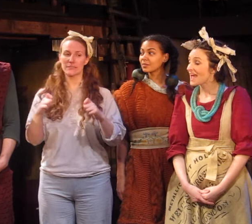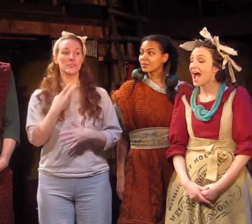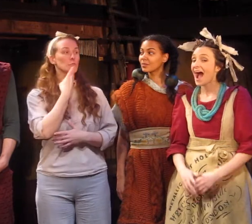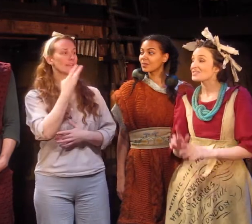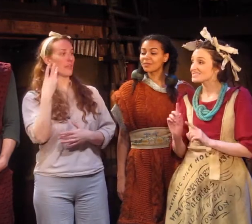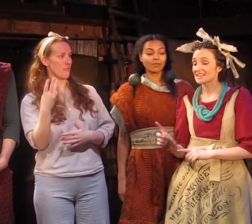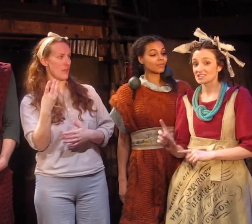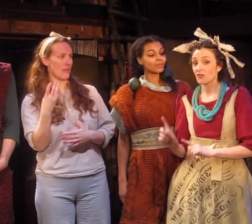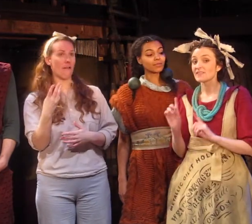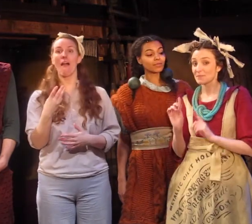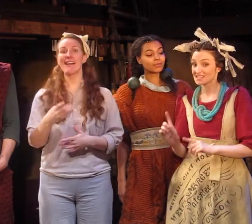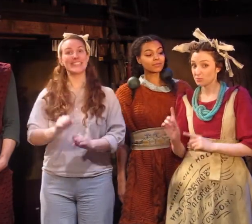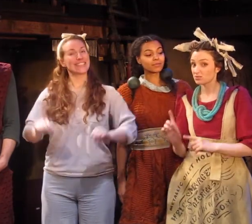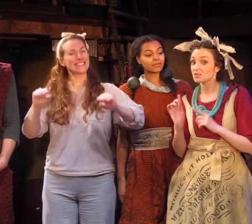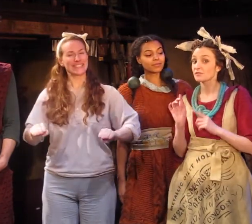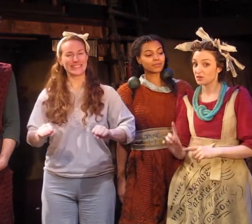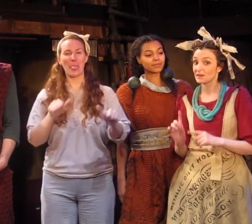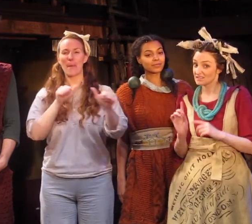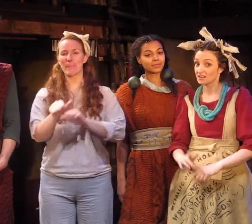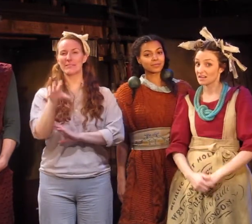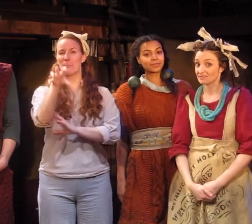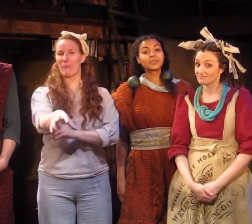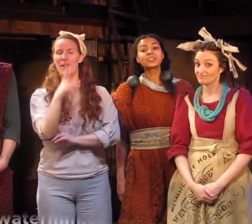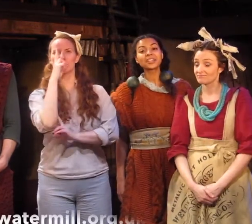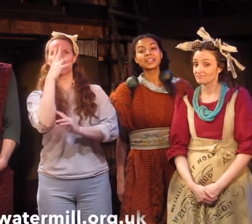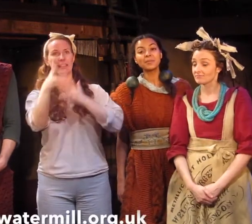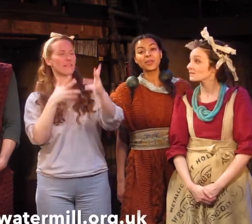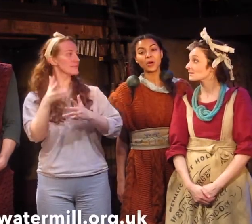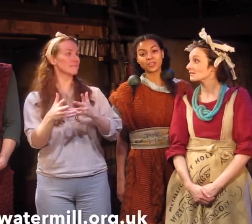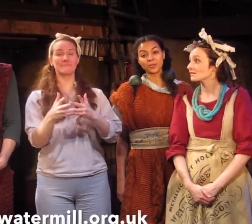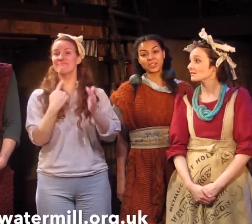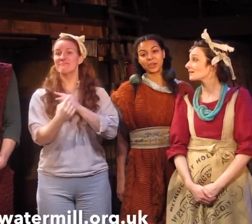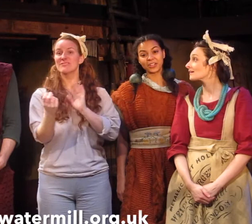And the seats are in the best spot for viewing the sign. You just email the box office to Vic.